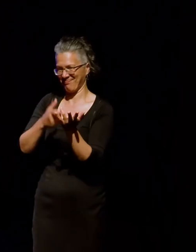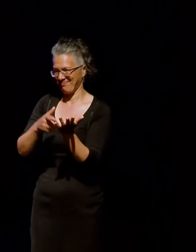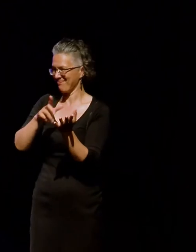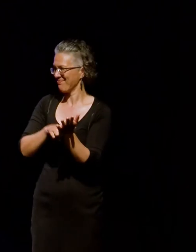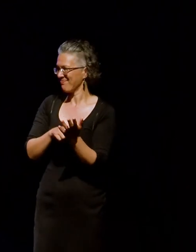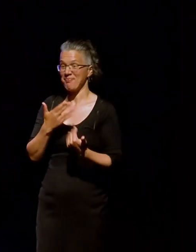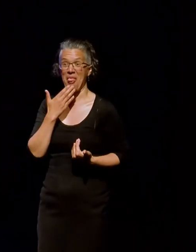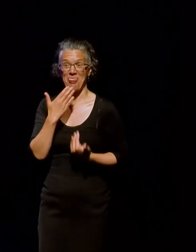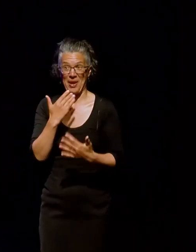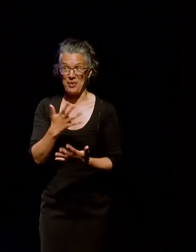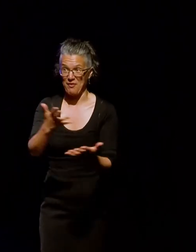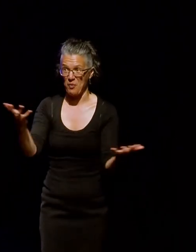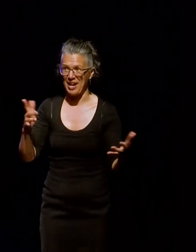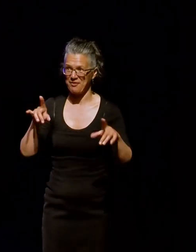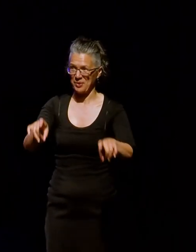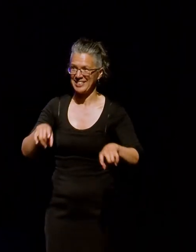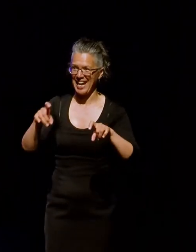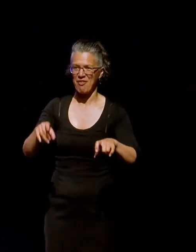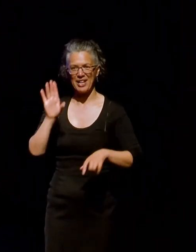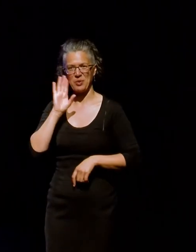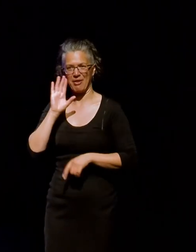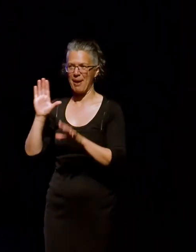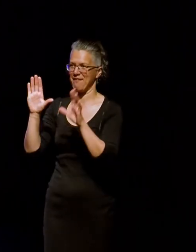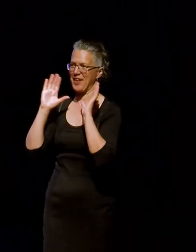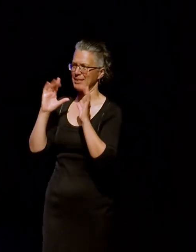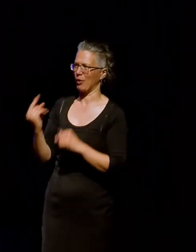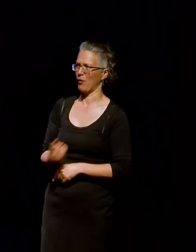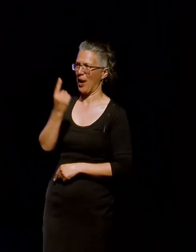Thank you everybody for sticking around to hear about Facebook for an hour.